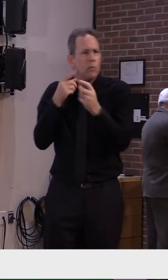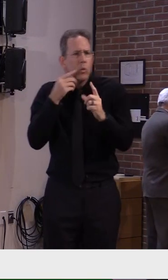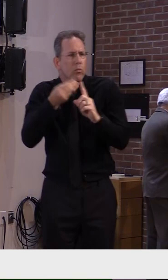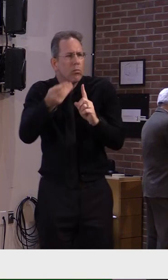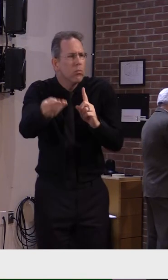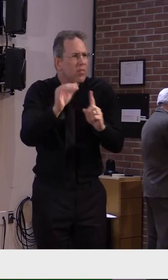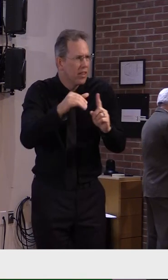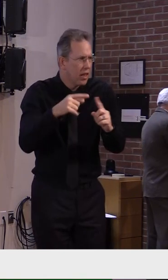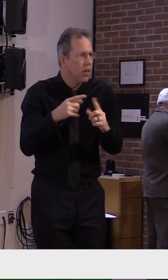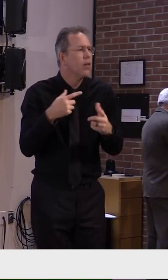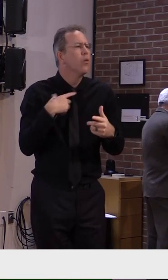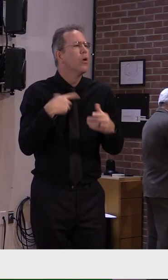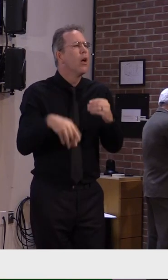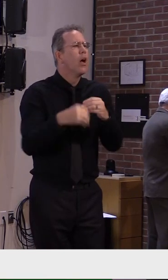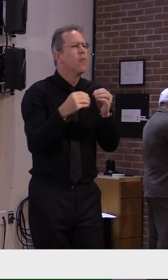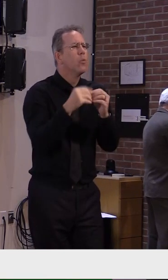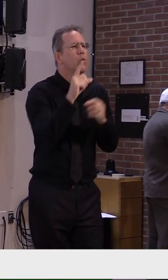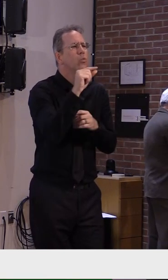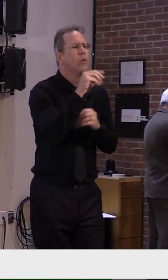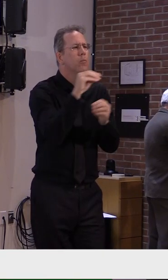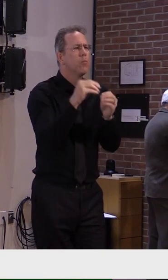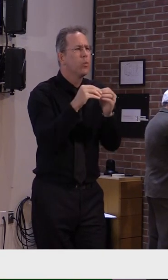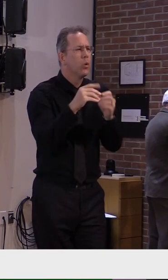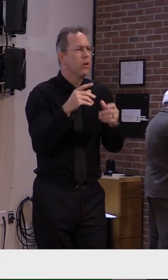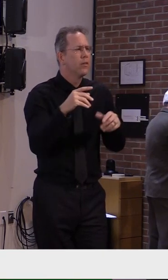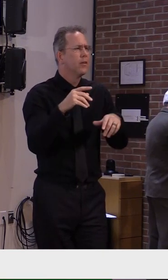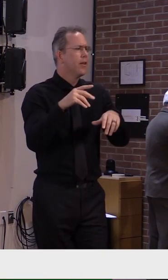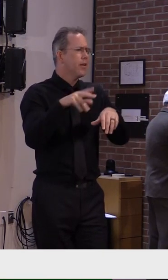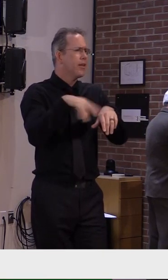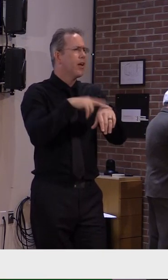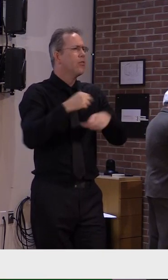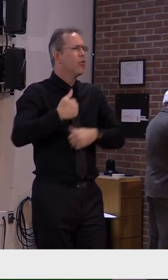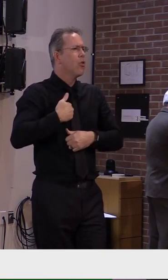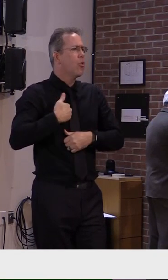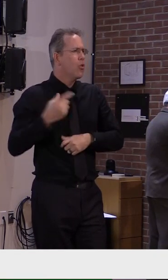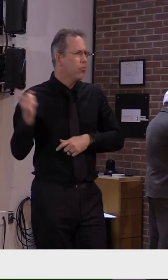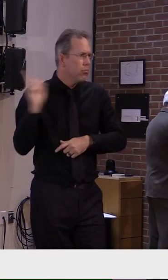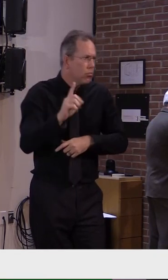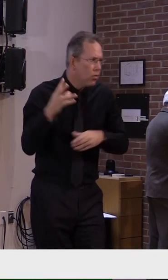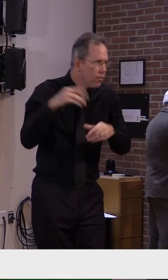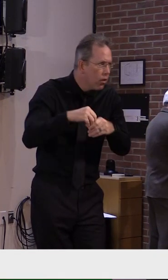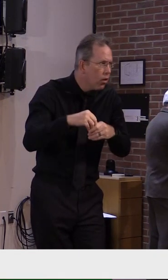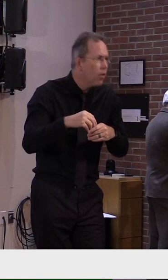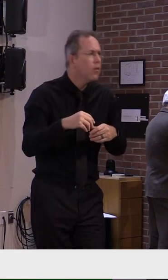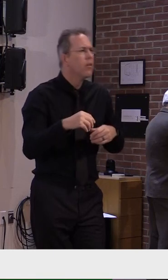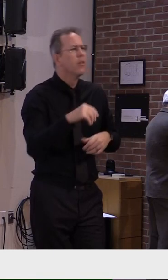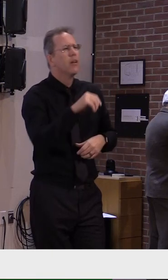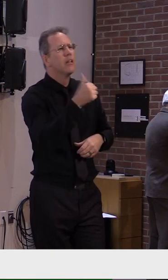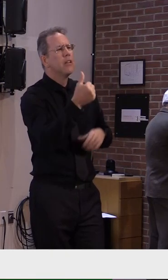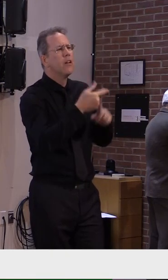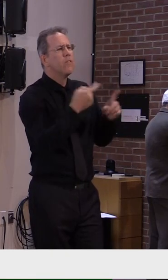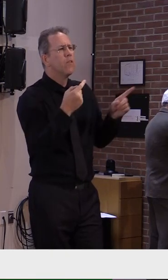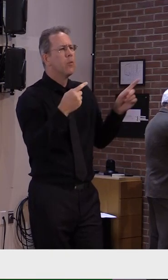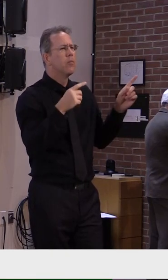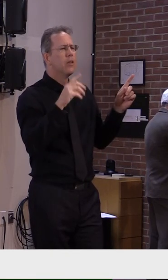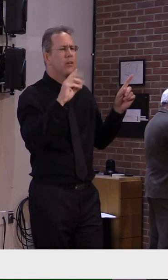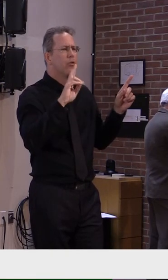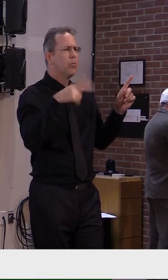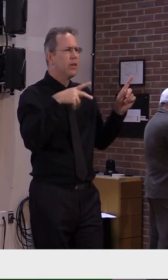from the Vermont National Guard. And 10 from the Department of Public Safety over the next two weeks.